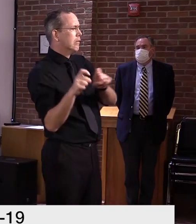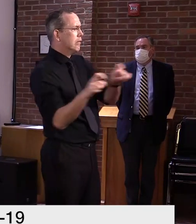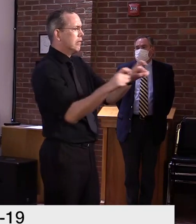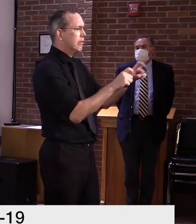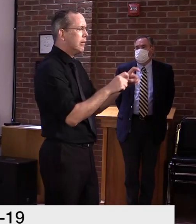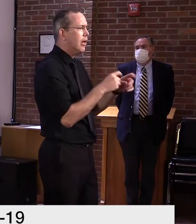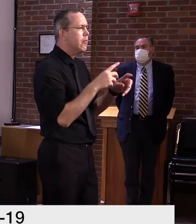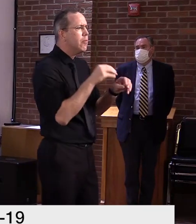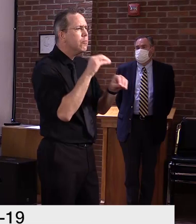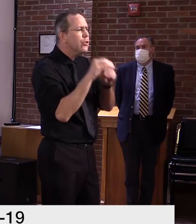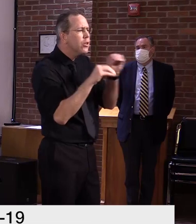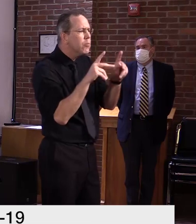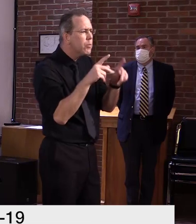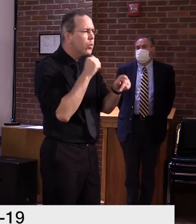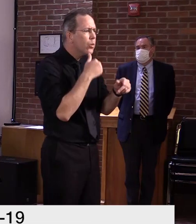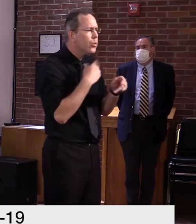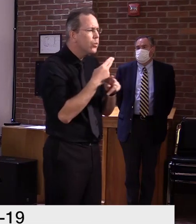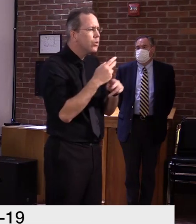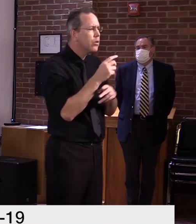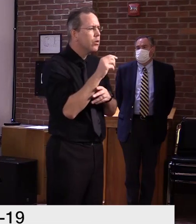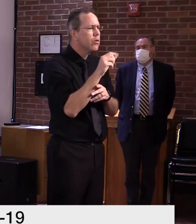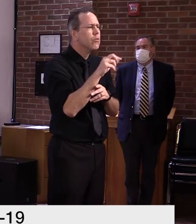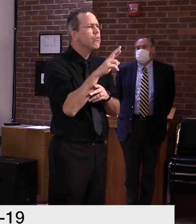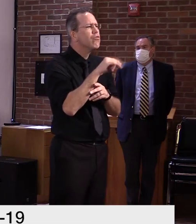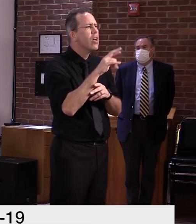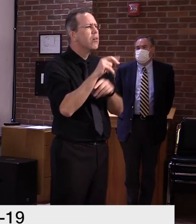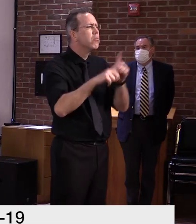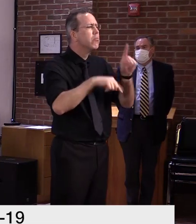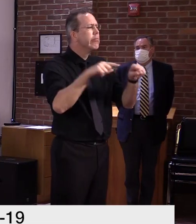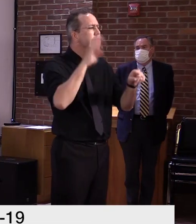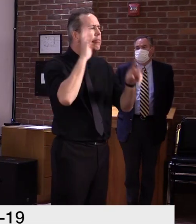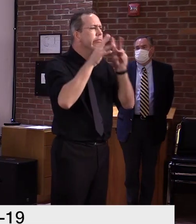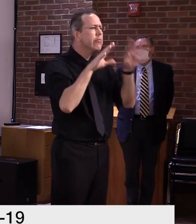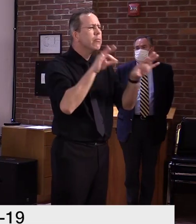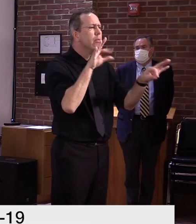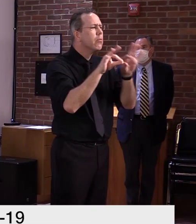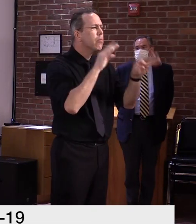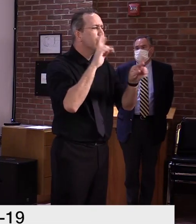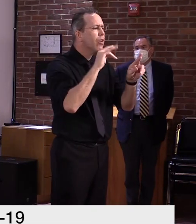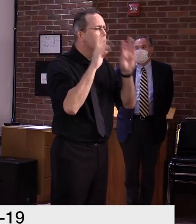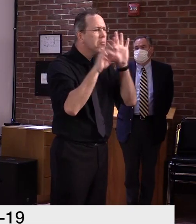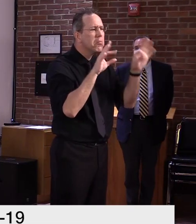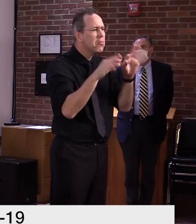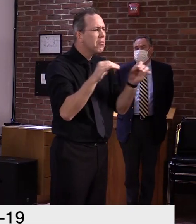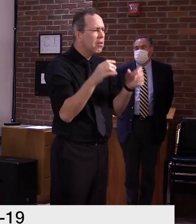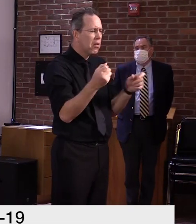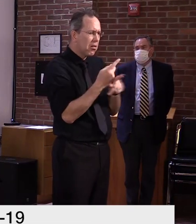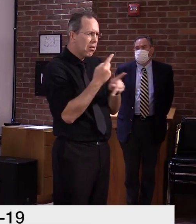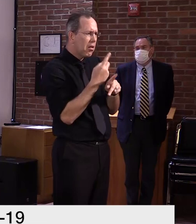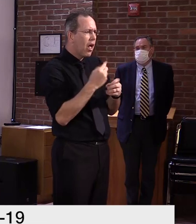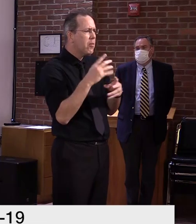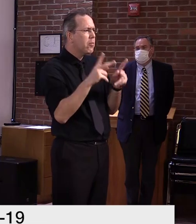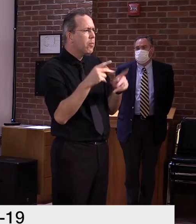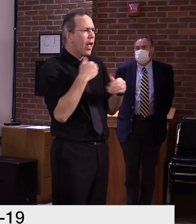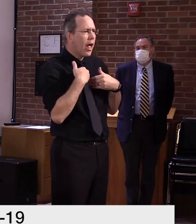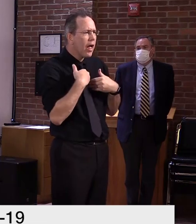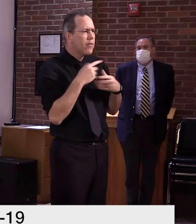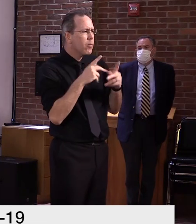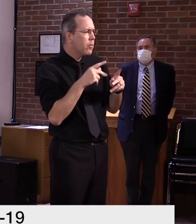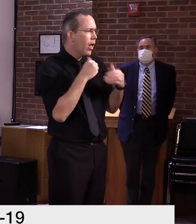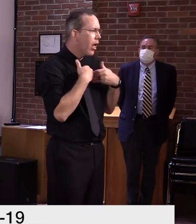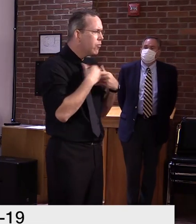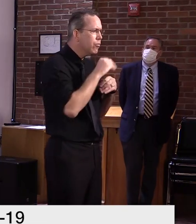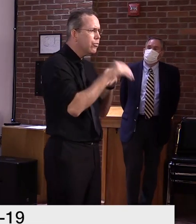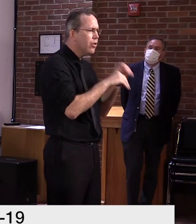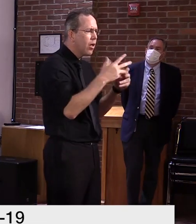at a statewide level and see how many have antibodies. Um, it would give us an indication of what we've seen in Vermont,